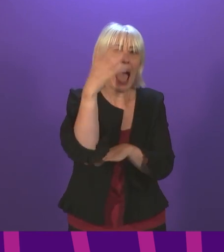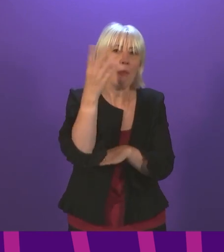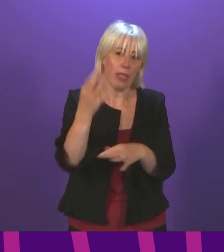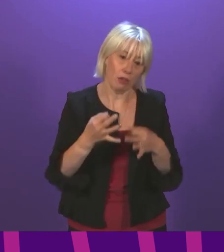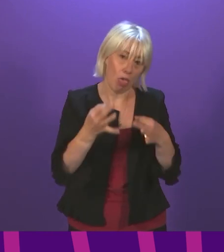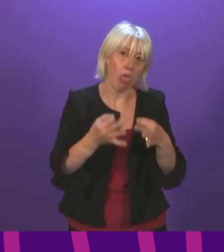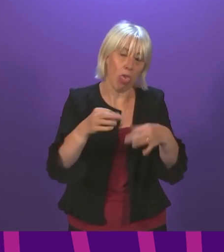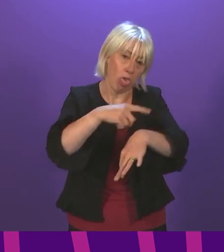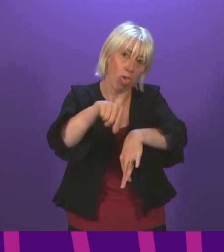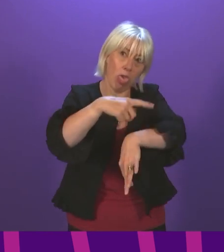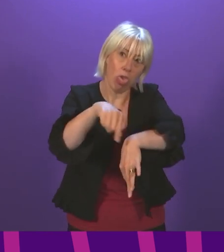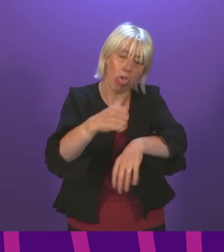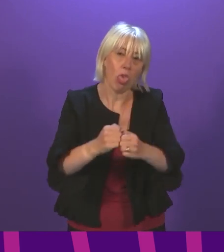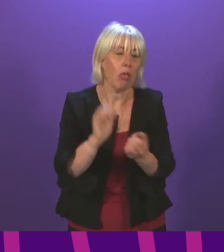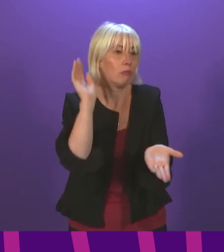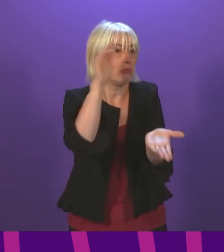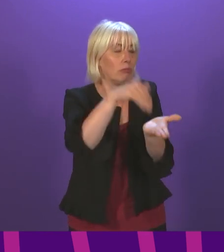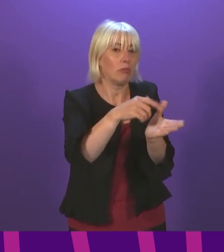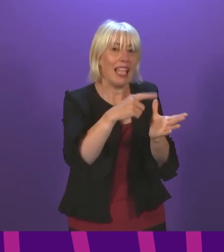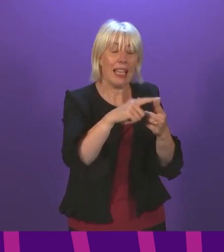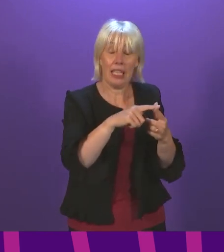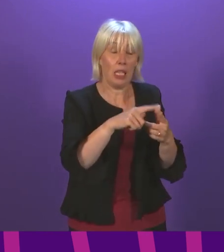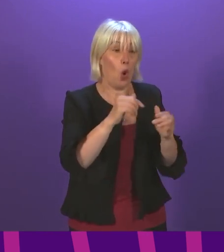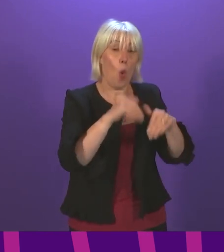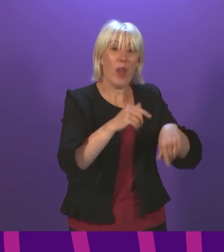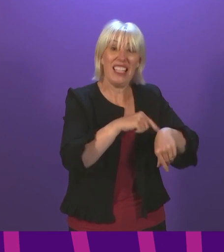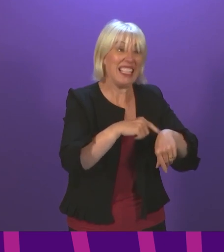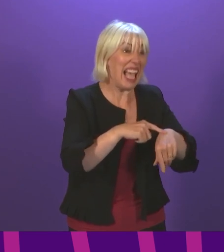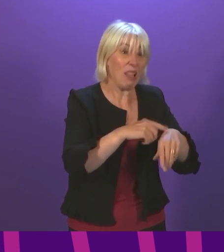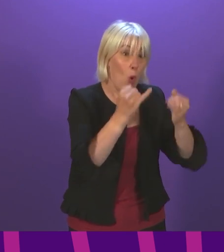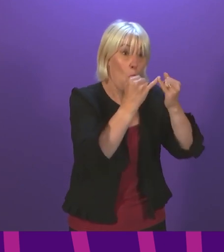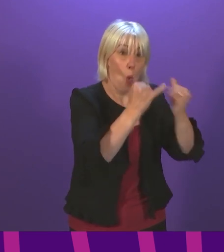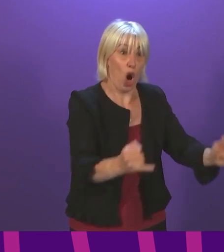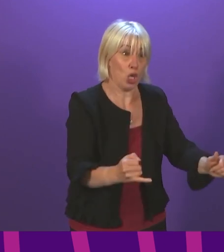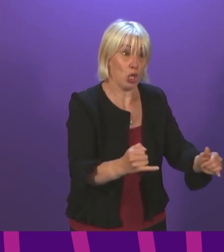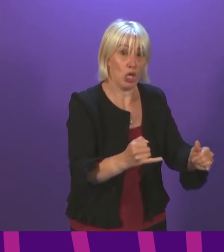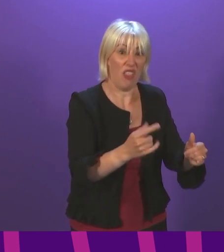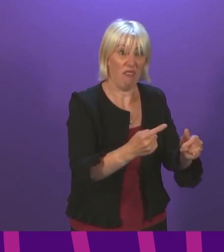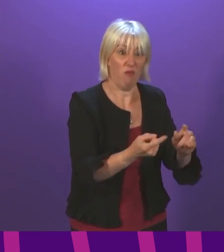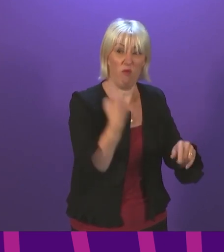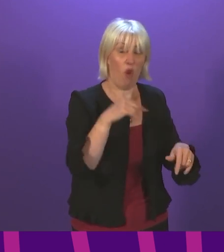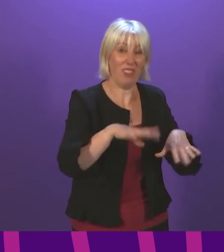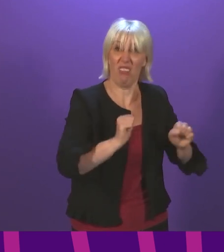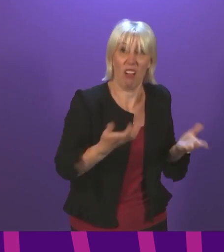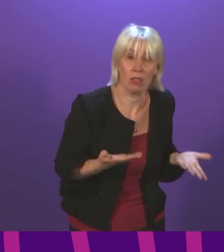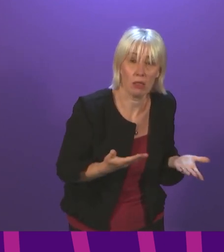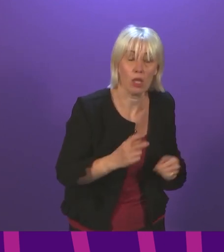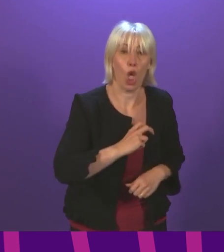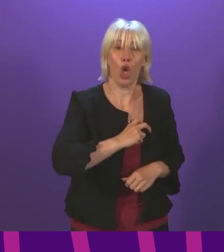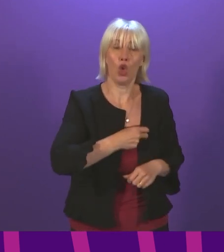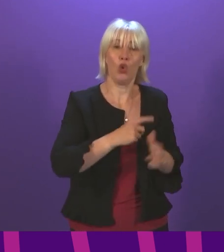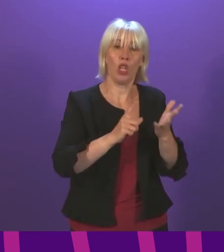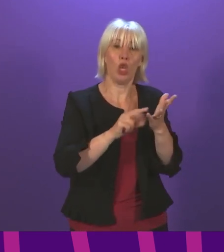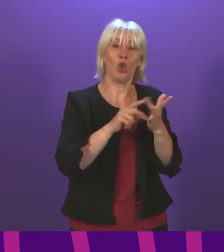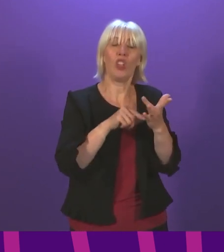When they reach A&E, waiting times are at their worst levels since records began. The Unite Union said this week that